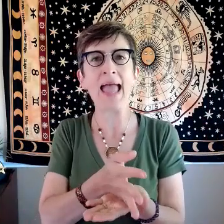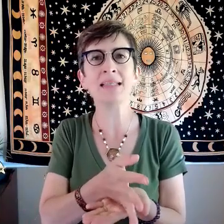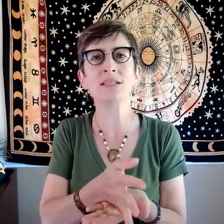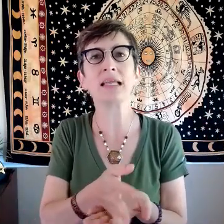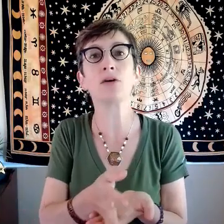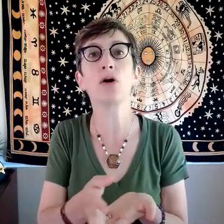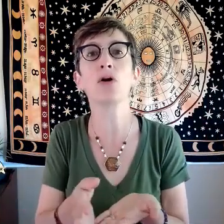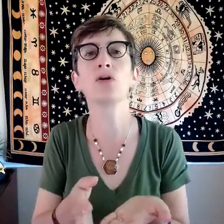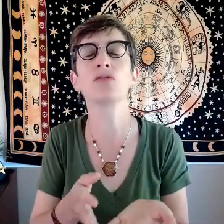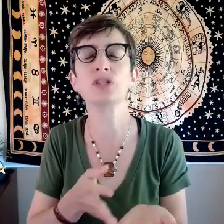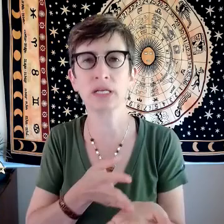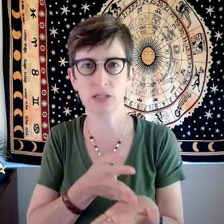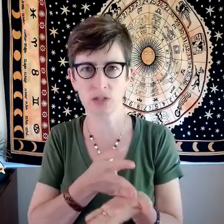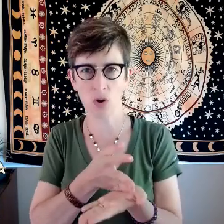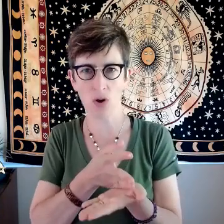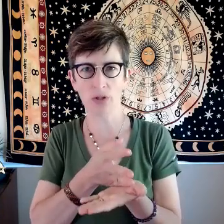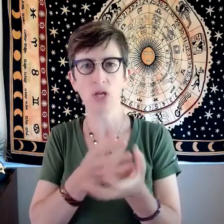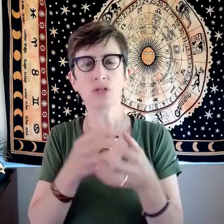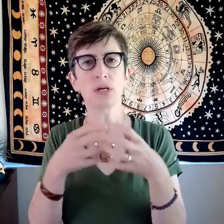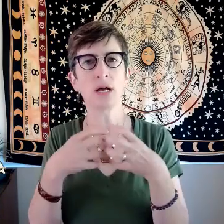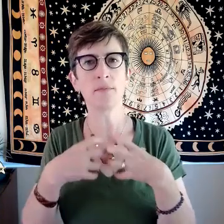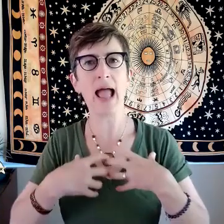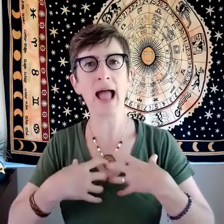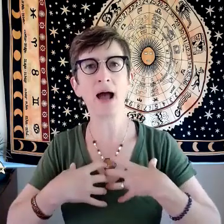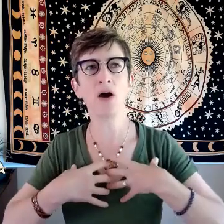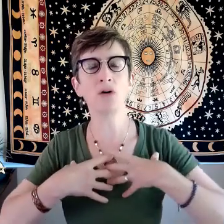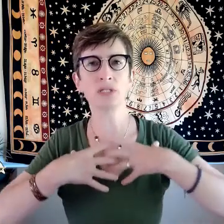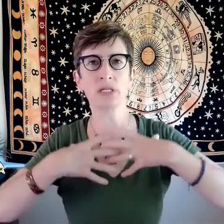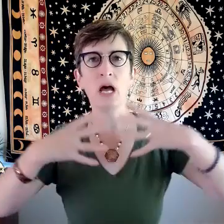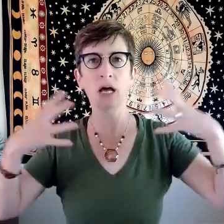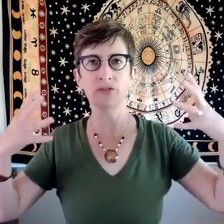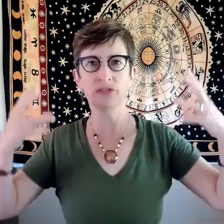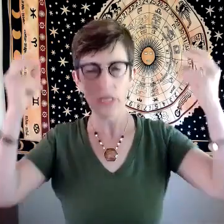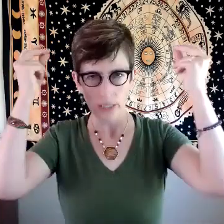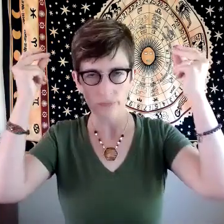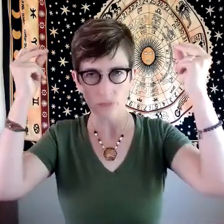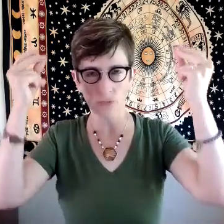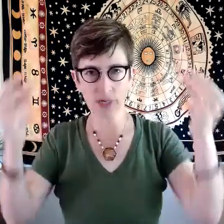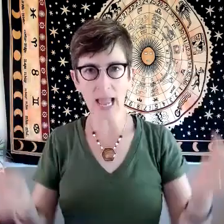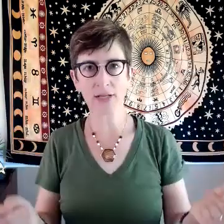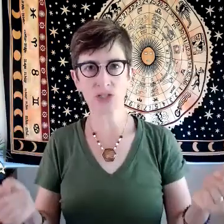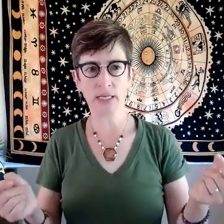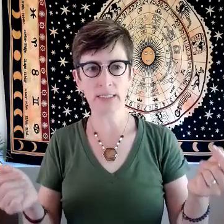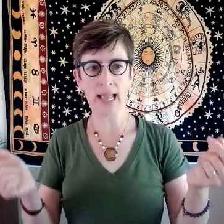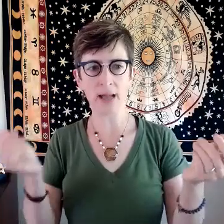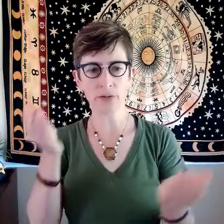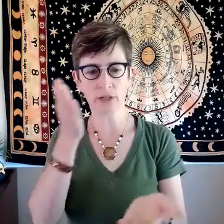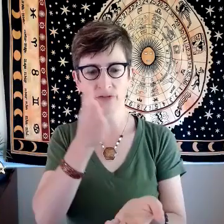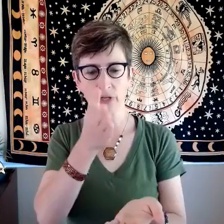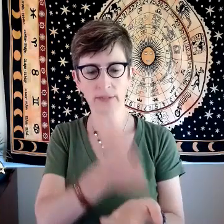and encouraging us all to come out of reaction and out of a